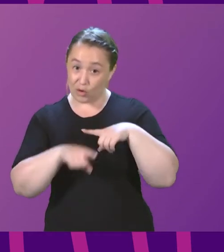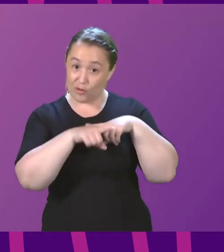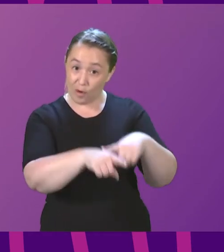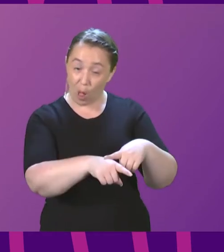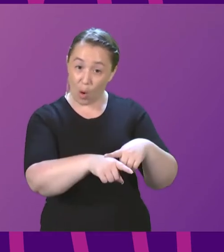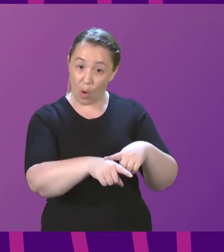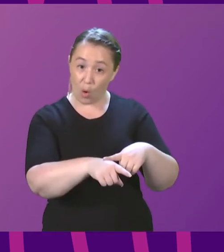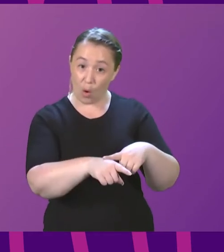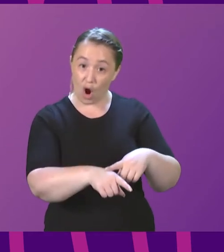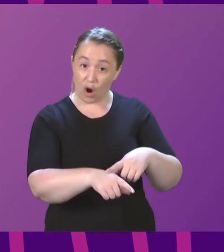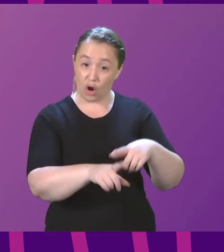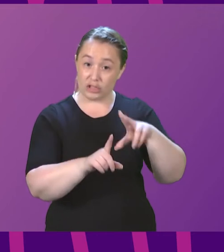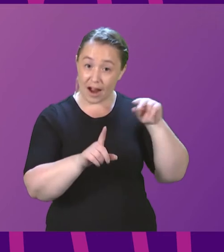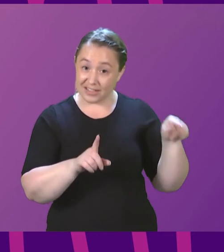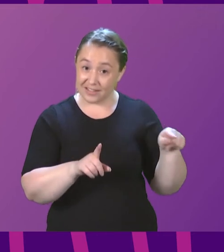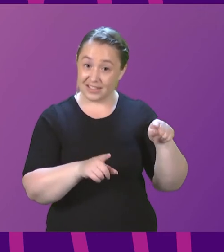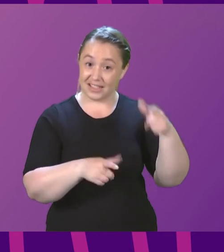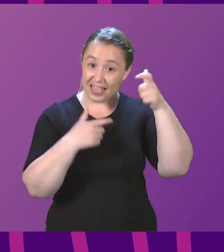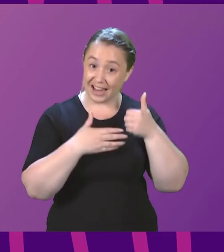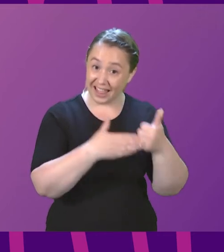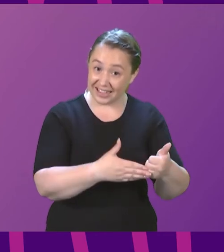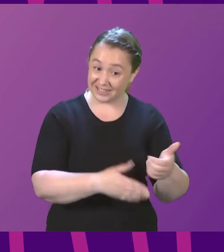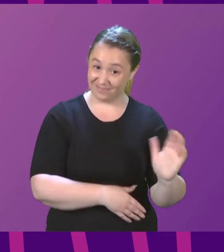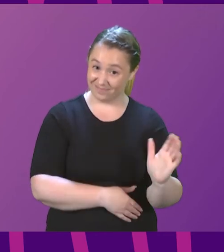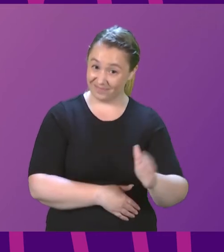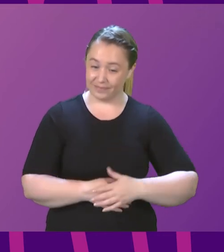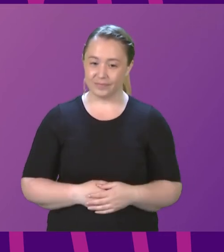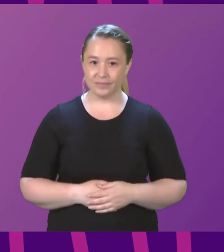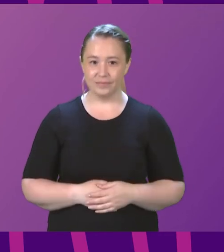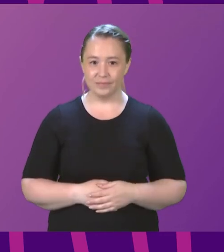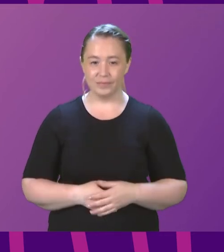Conservatives on legal aid. Thank you. That concludes...